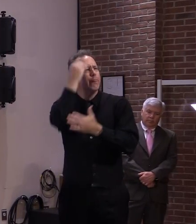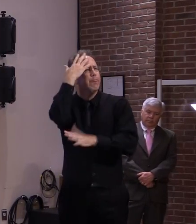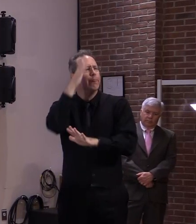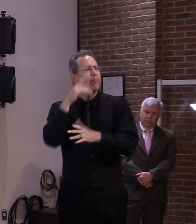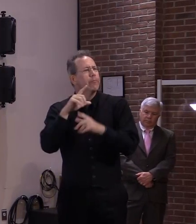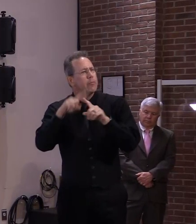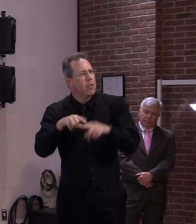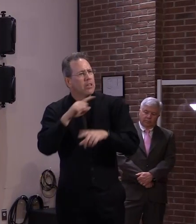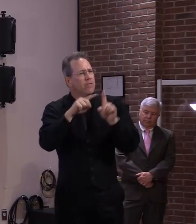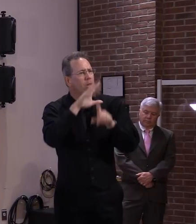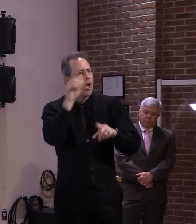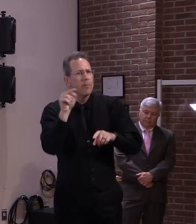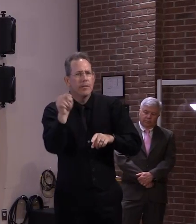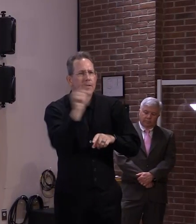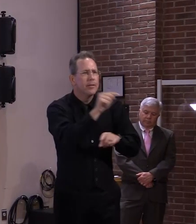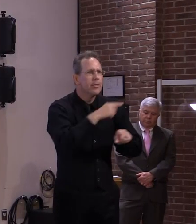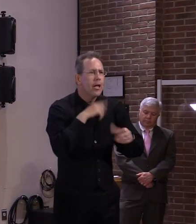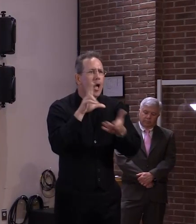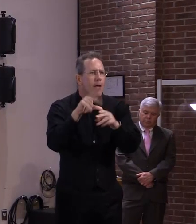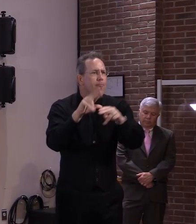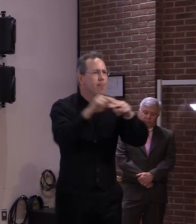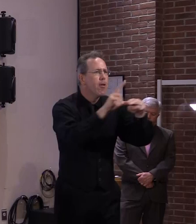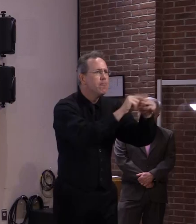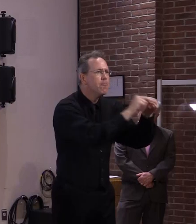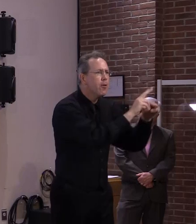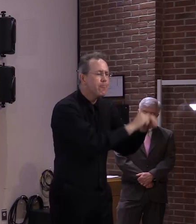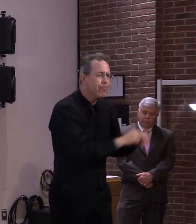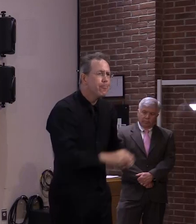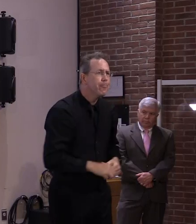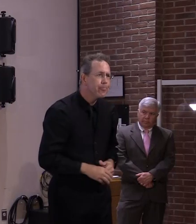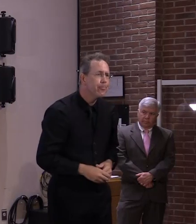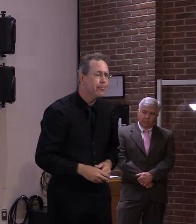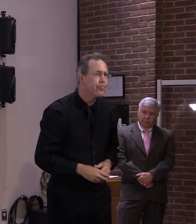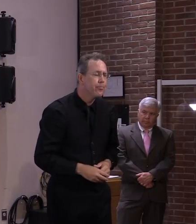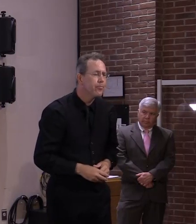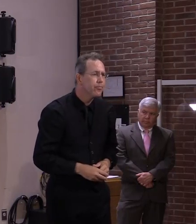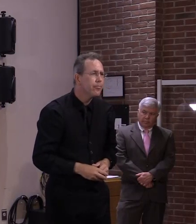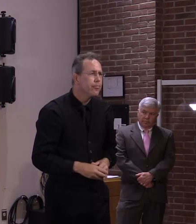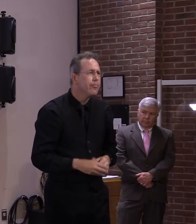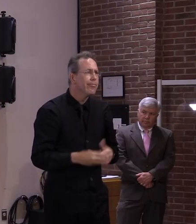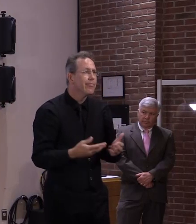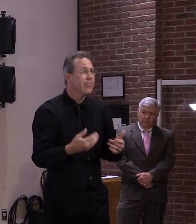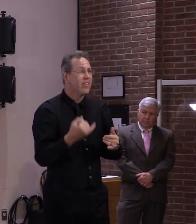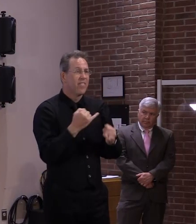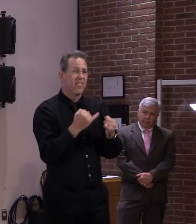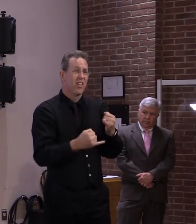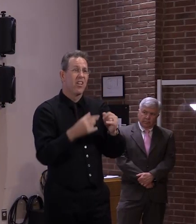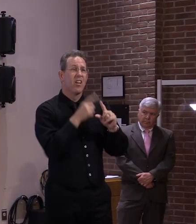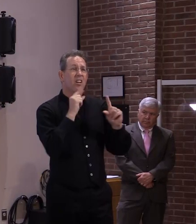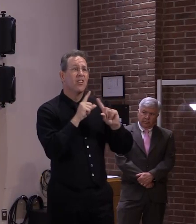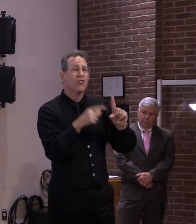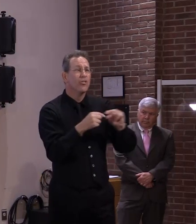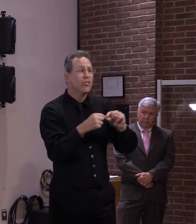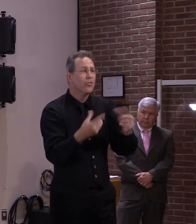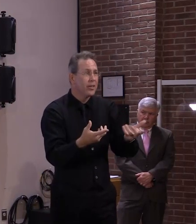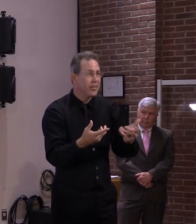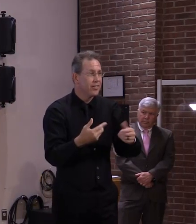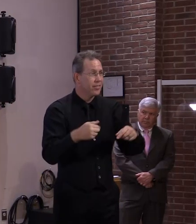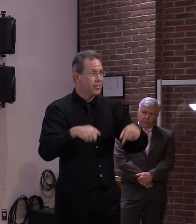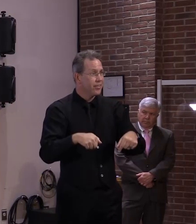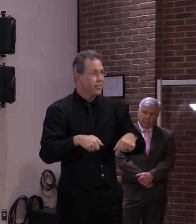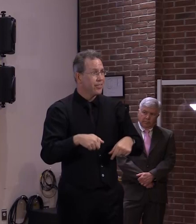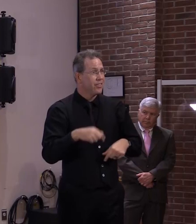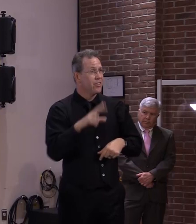you know the ultimate answer to the question is a country that is invested much more in public health and in emergency